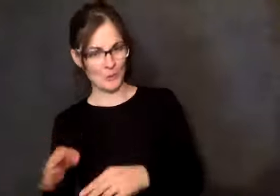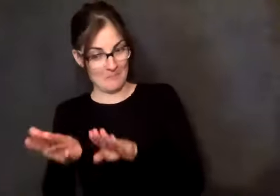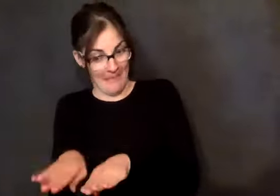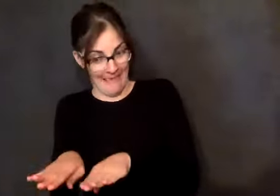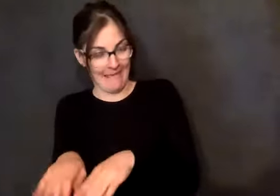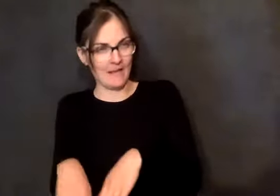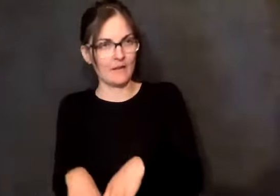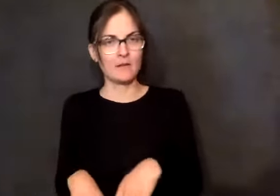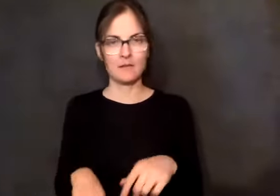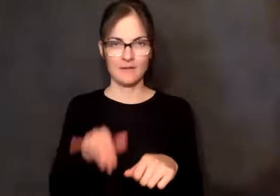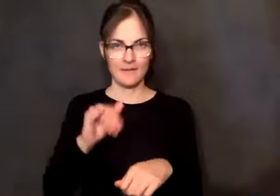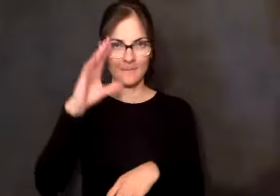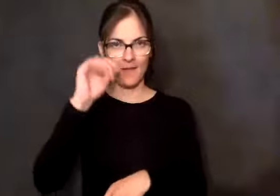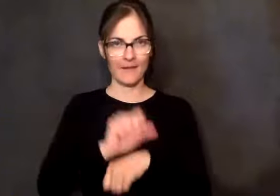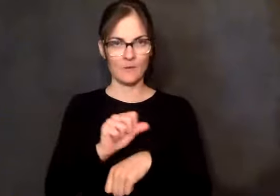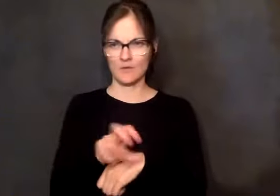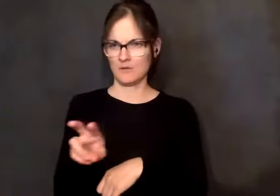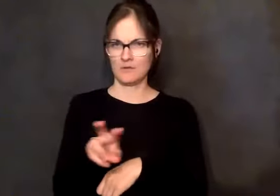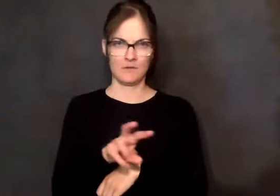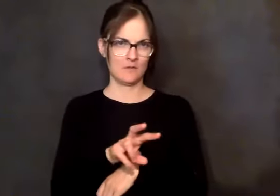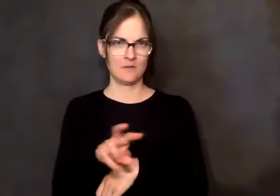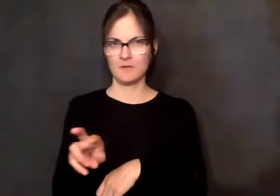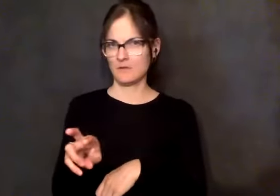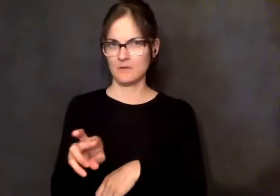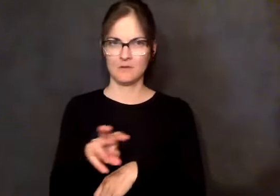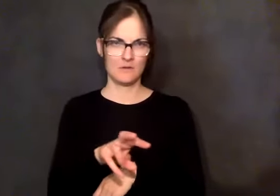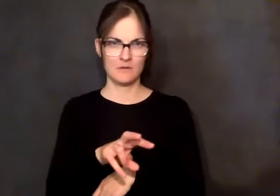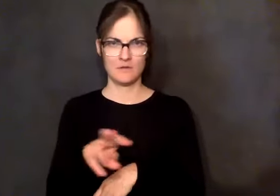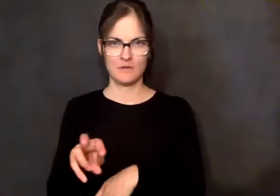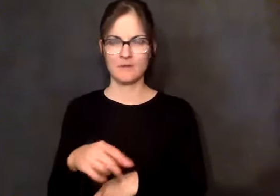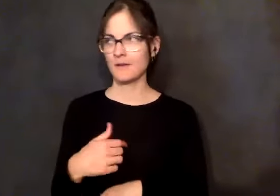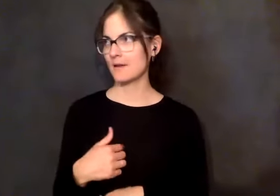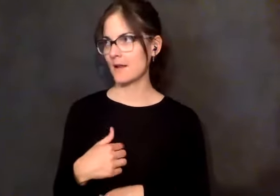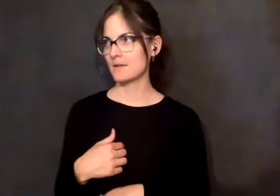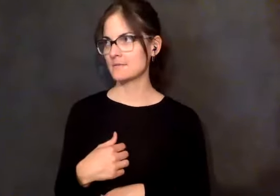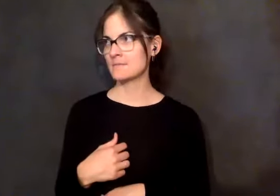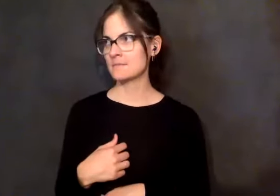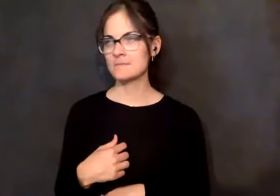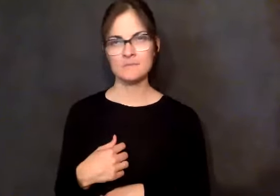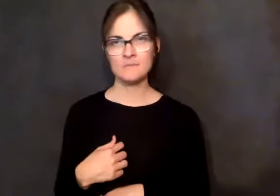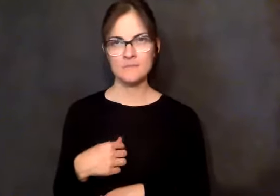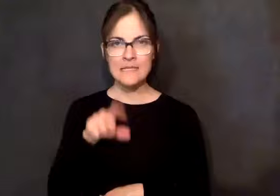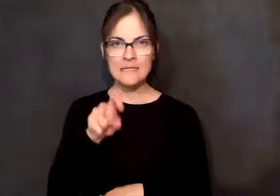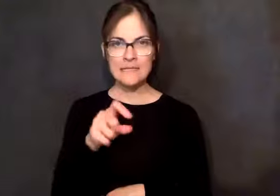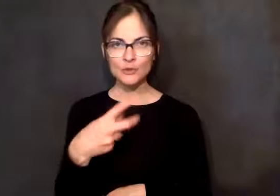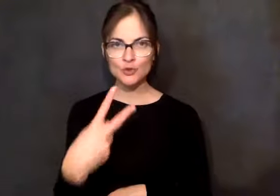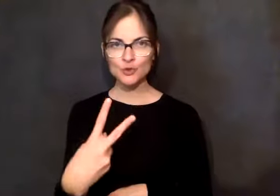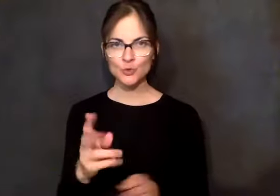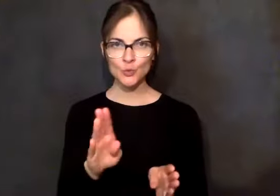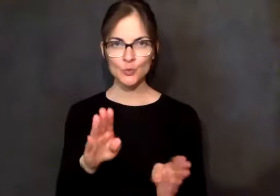no, we need one room with two double beds. And the guy's looking back and forth. And I said, we